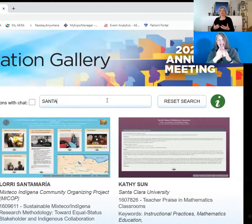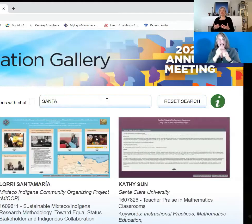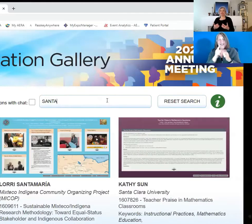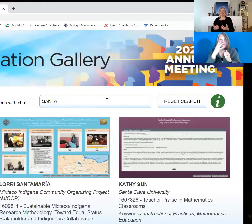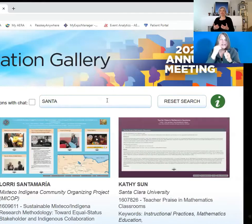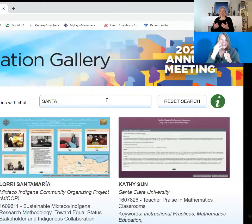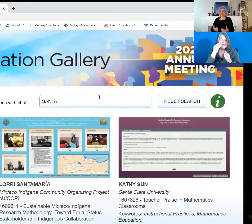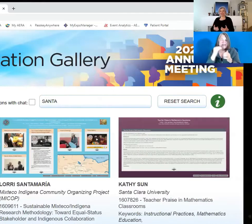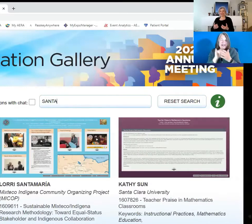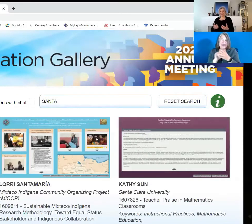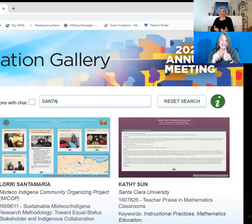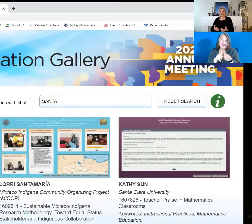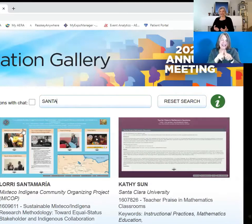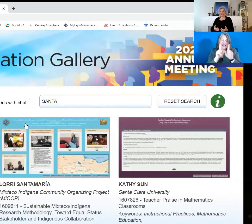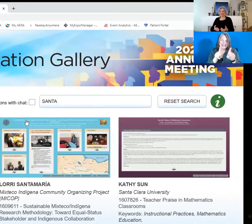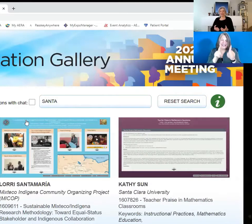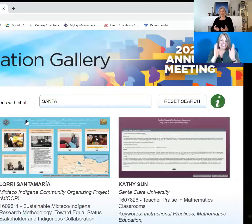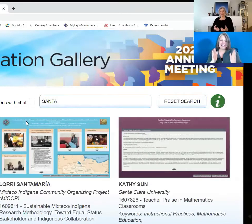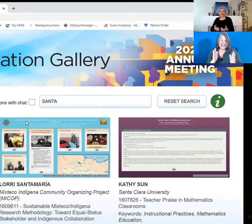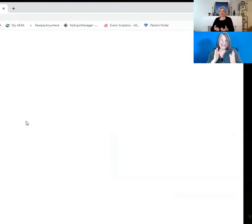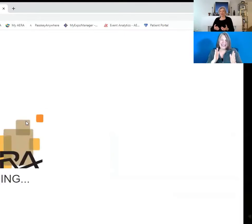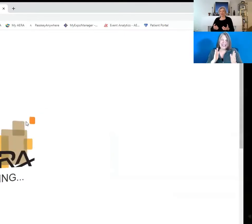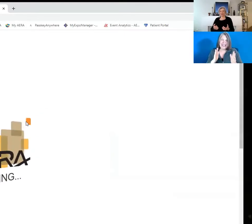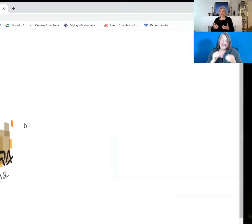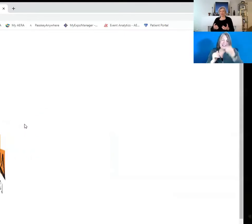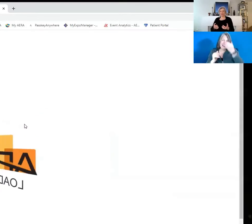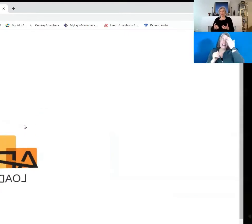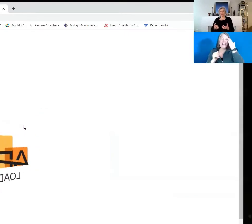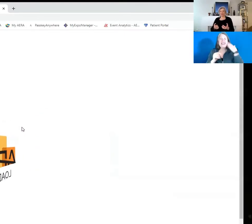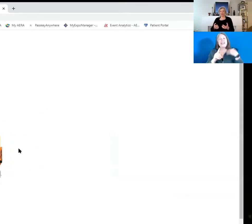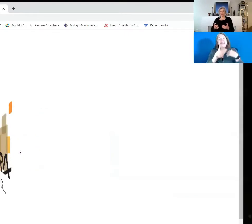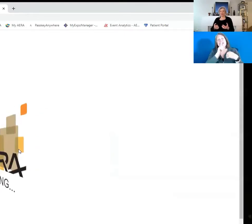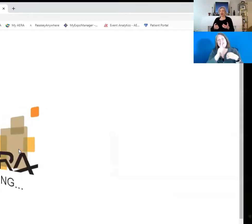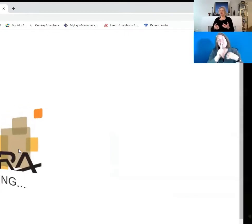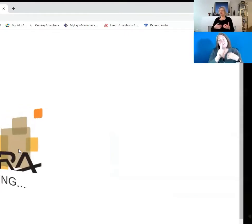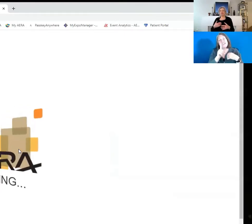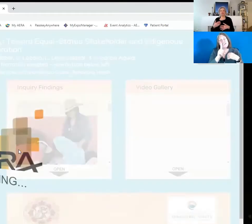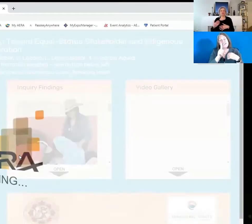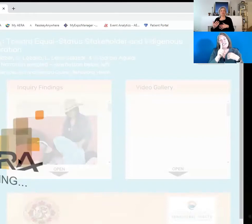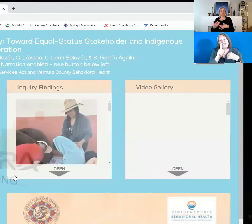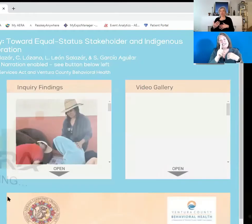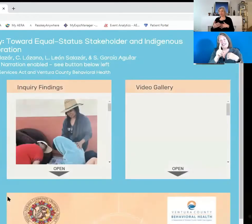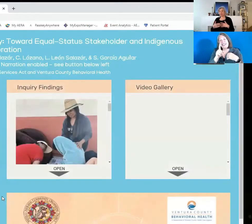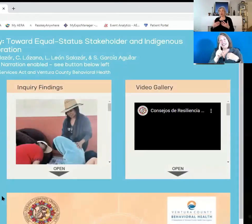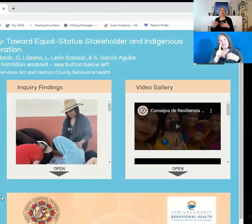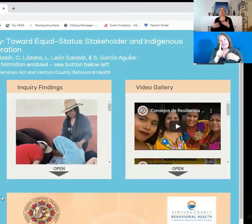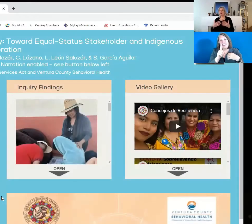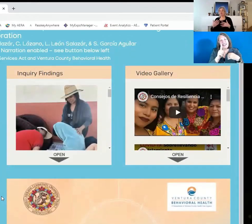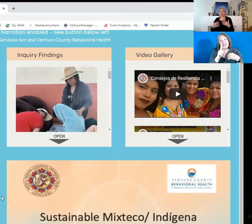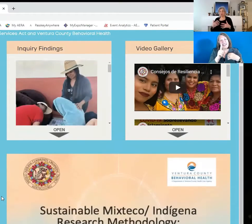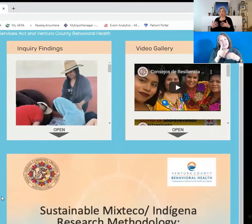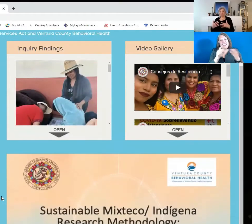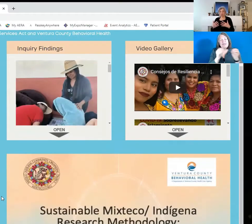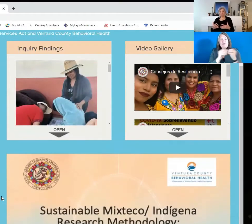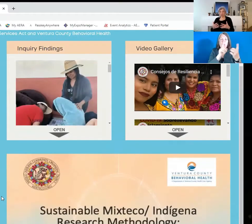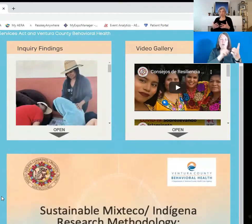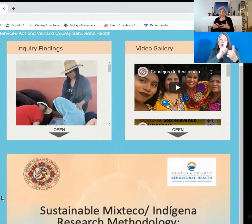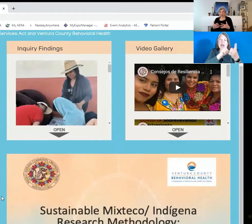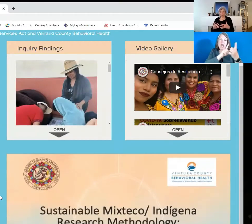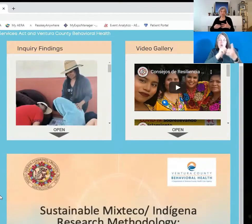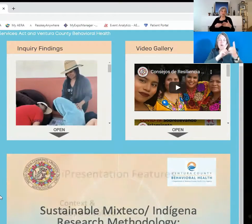this as an attendee is essentially, it's a much more of a one-to-one